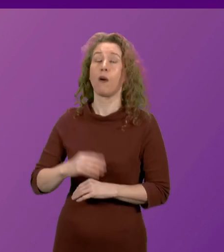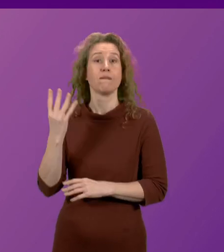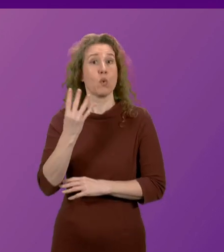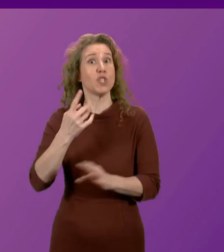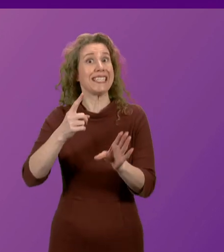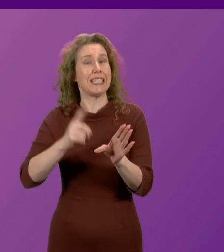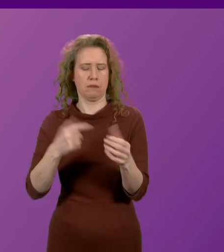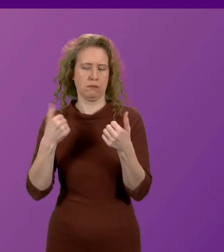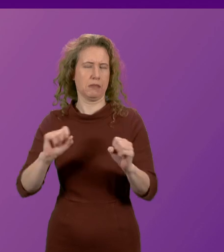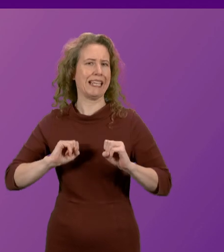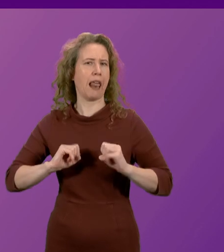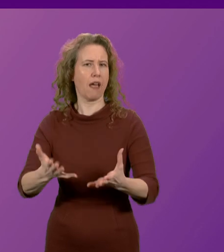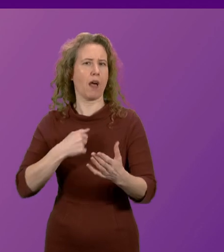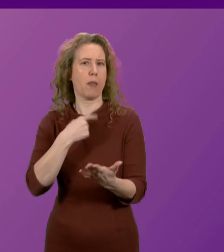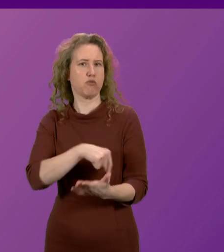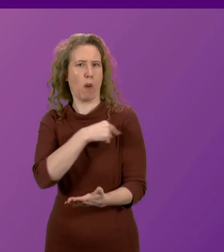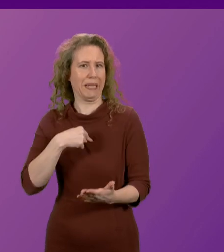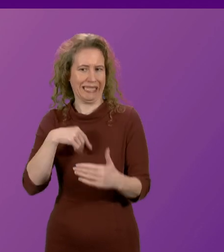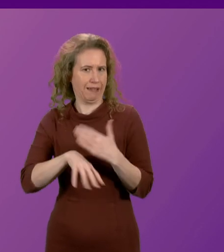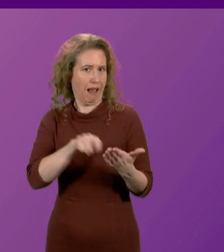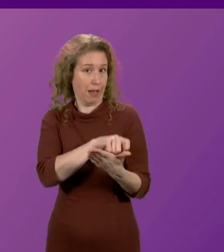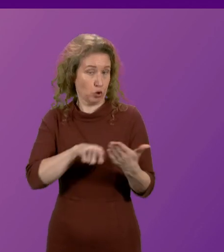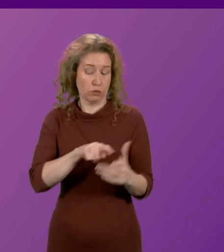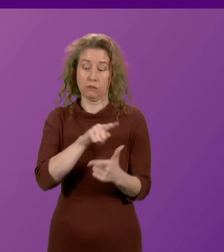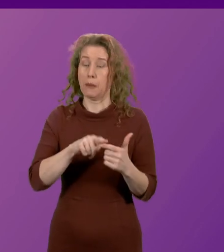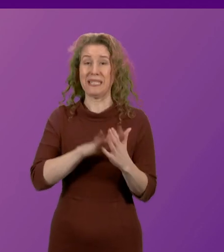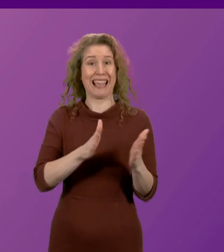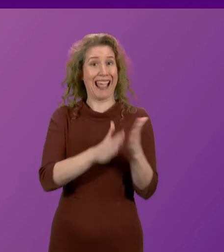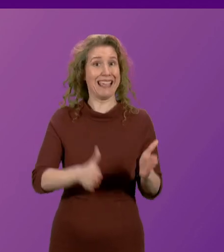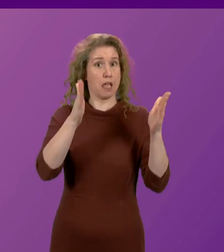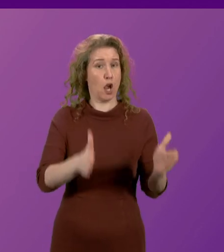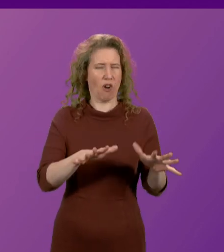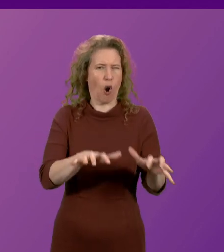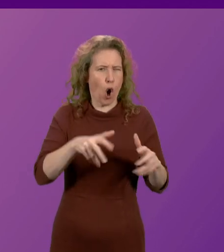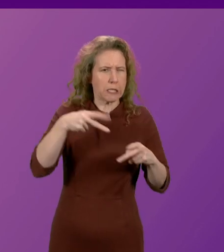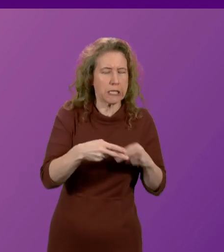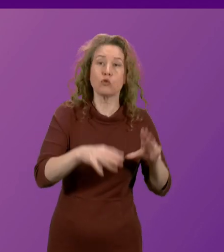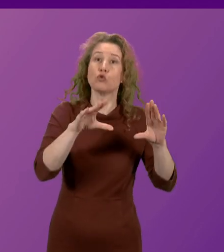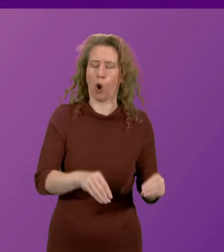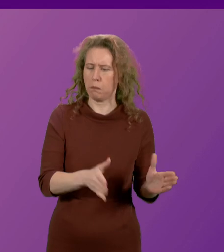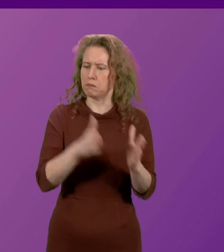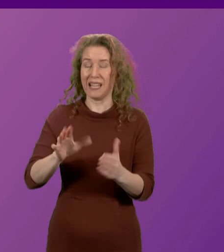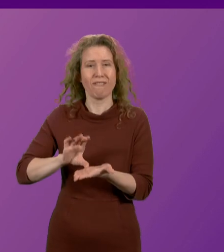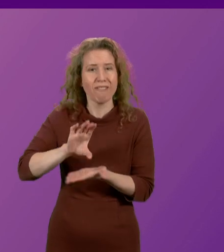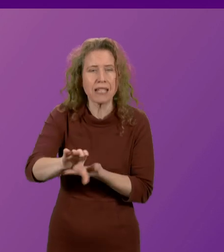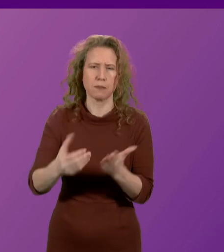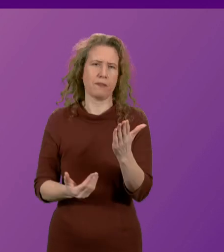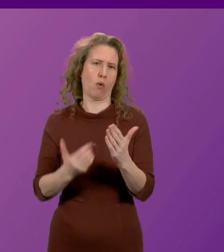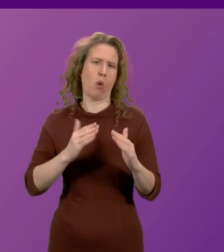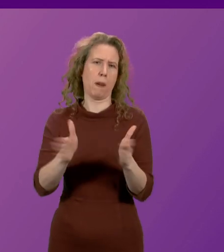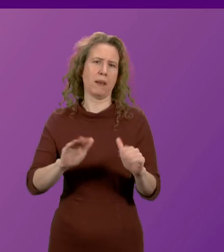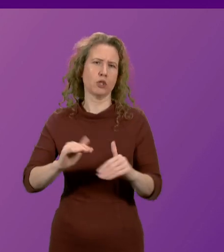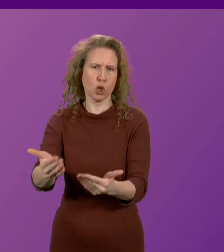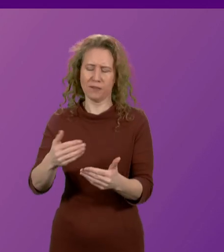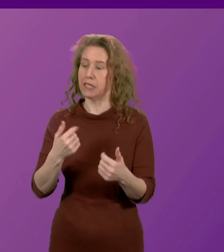on the promises made in the election, ends the era of austerity, provides vital new investment for our public services and